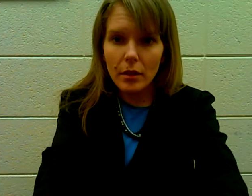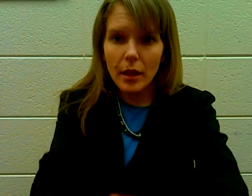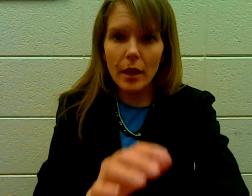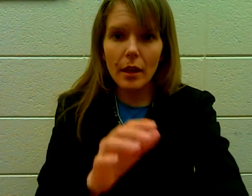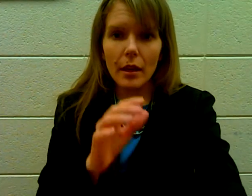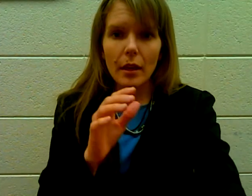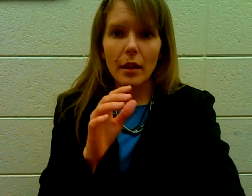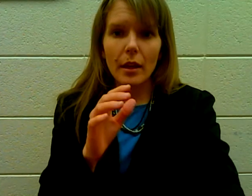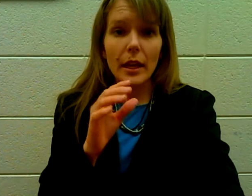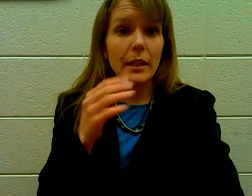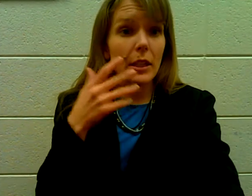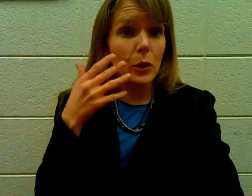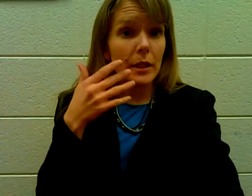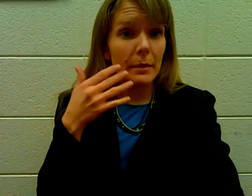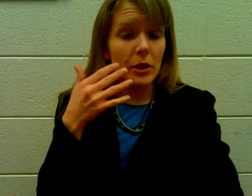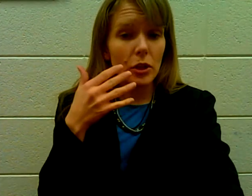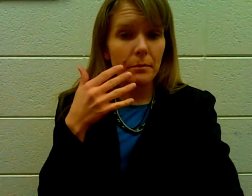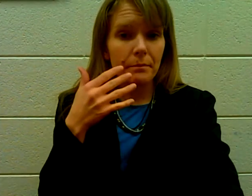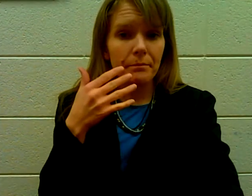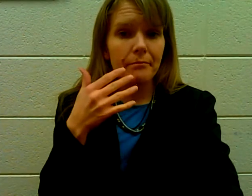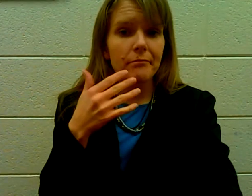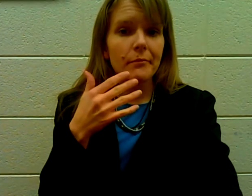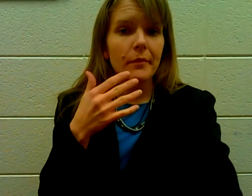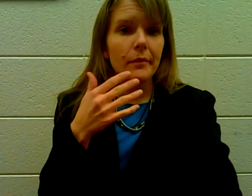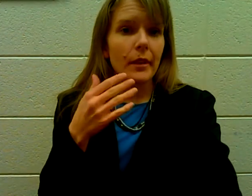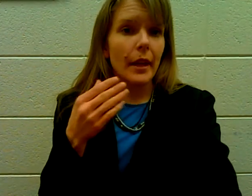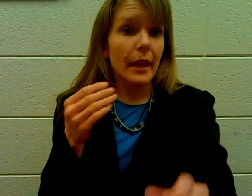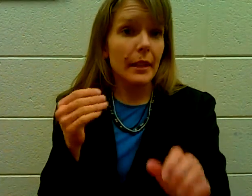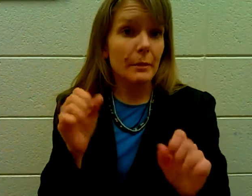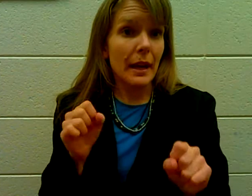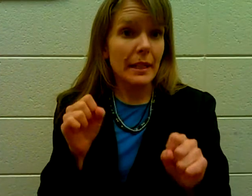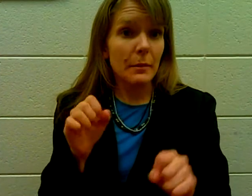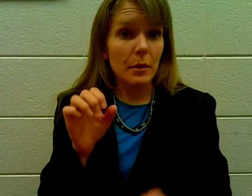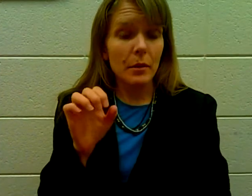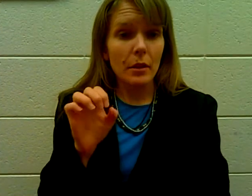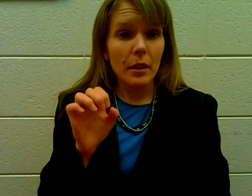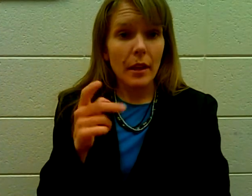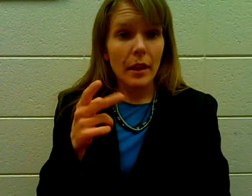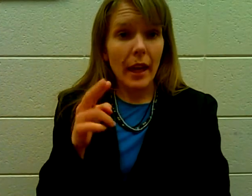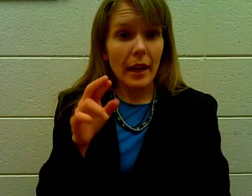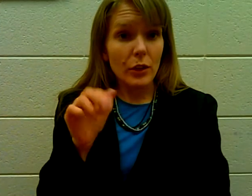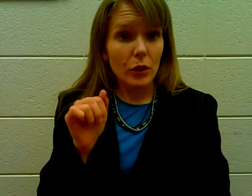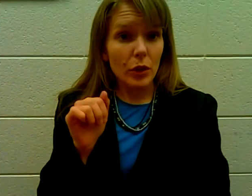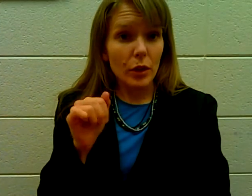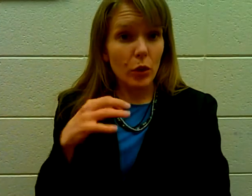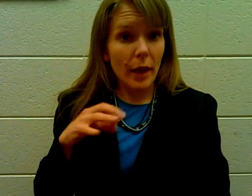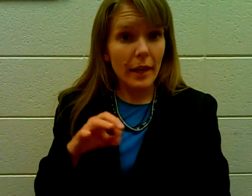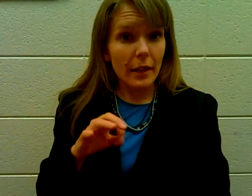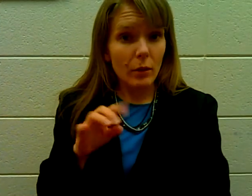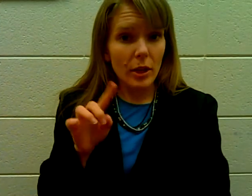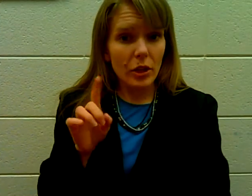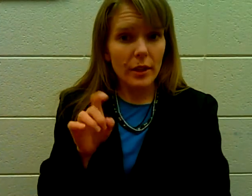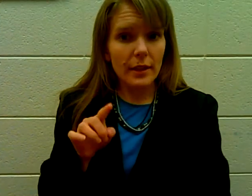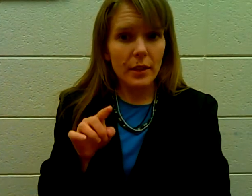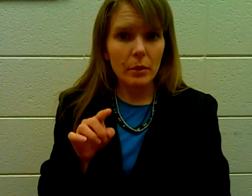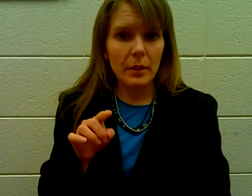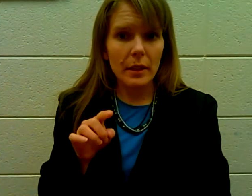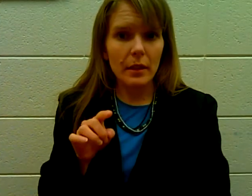English. End cued speech. And. Cued Possible. Extra credit questions. Could be.